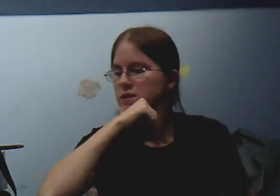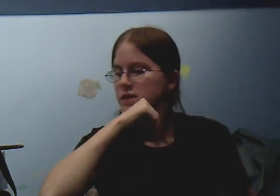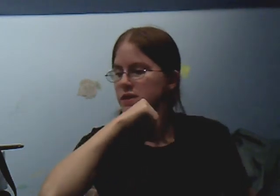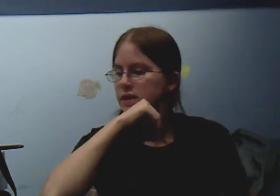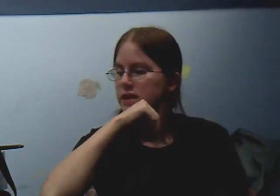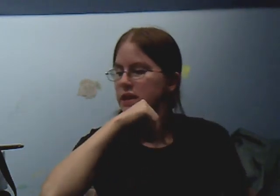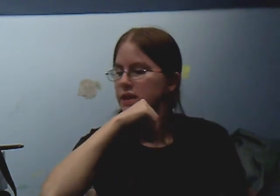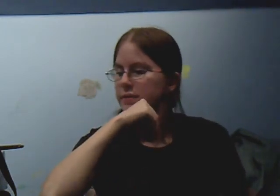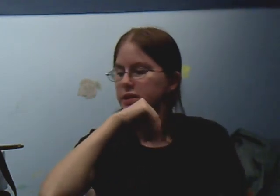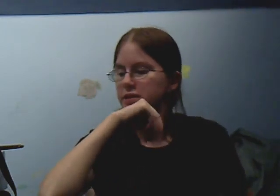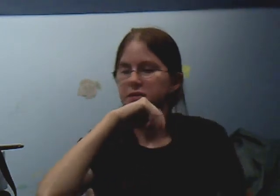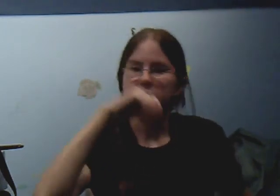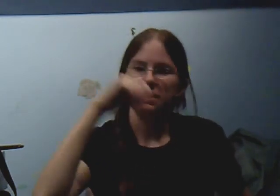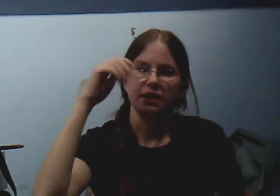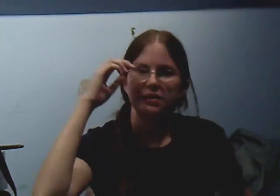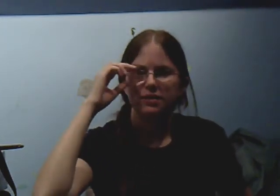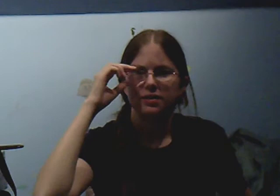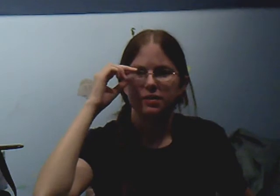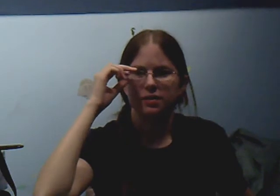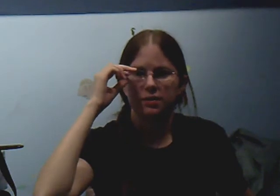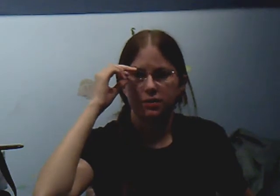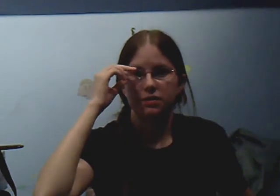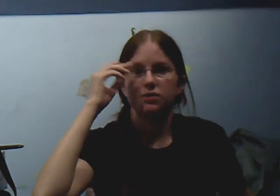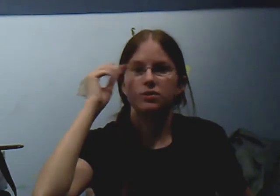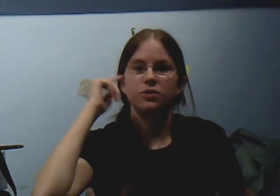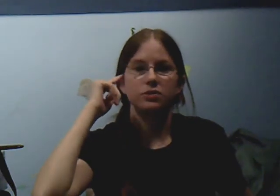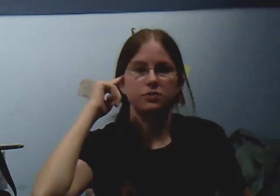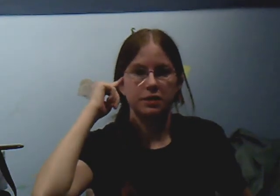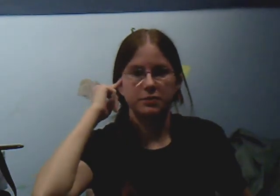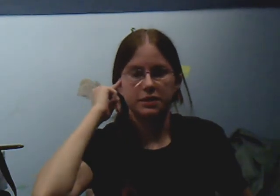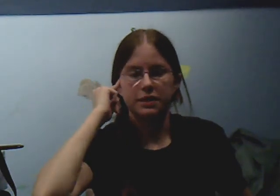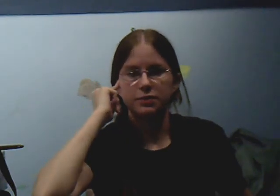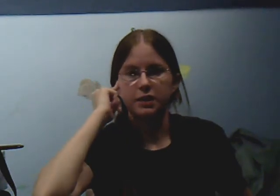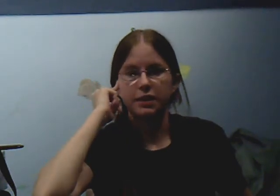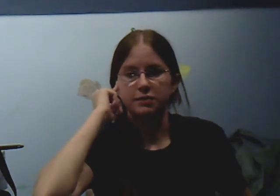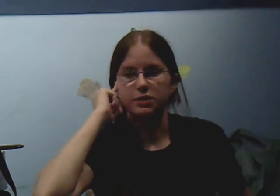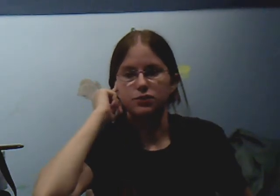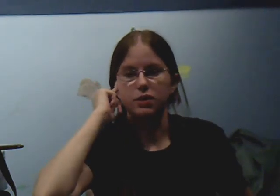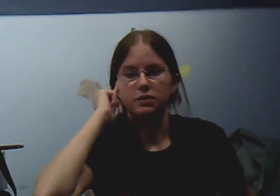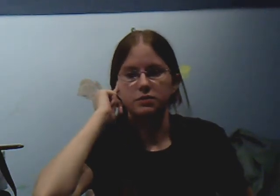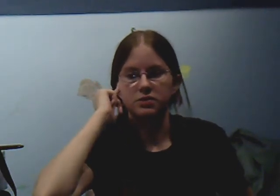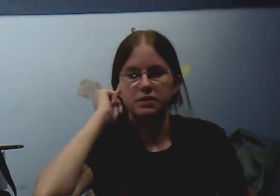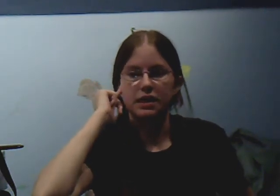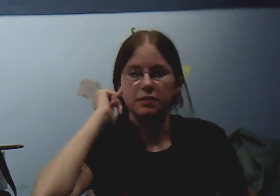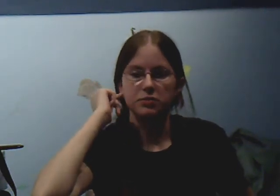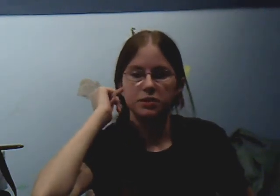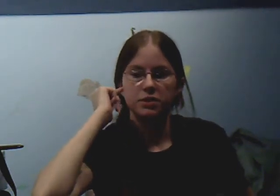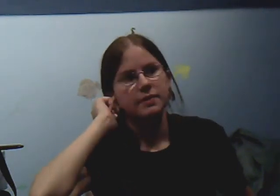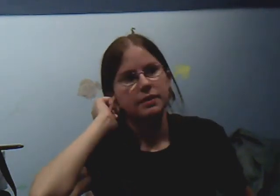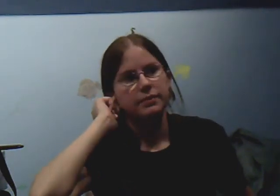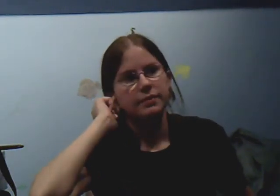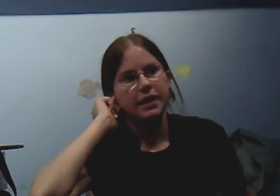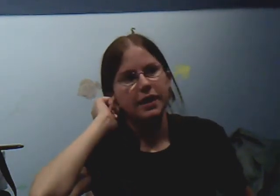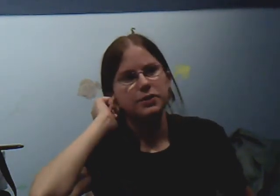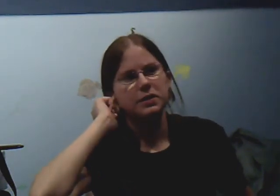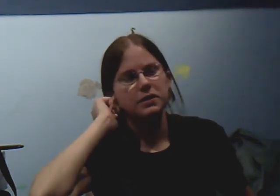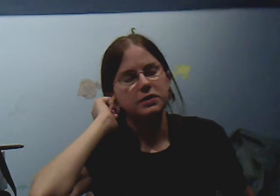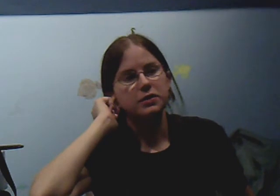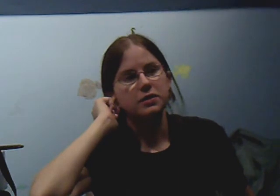So, yeah, I'm gonna leave it at that, since this is just total rambling anyway, I might as well stop. I know a little